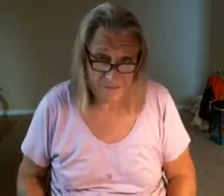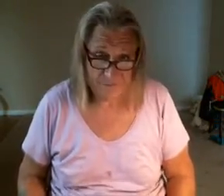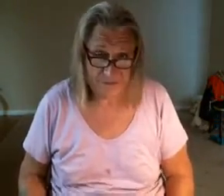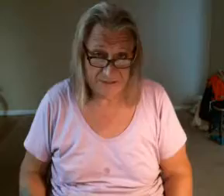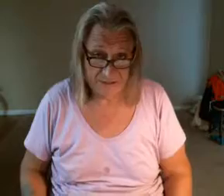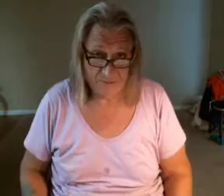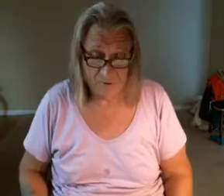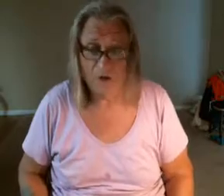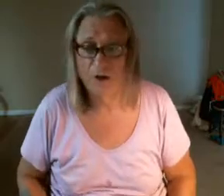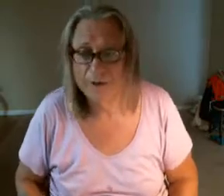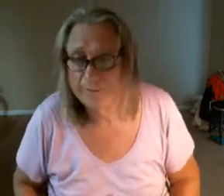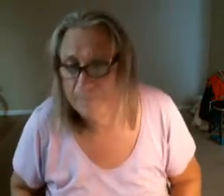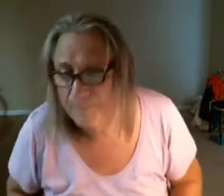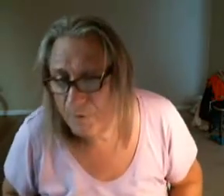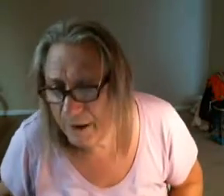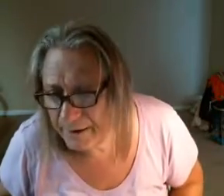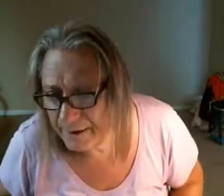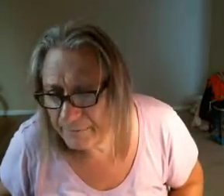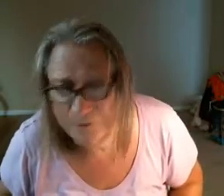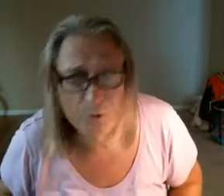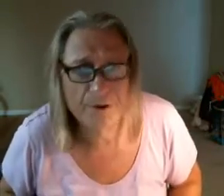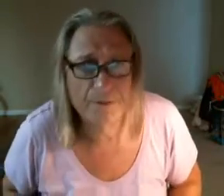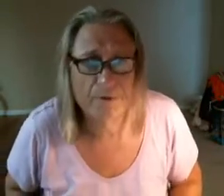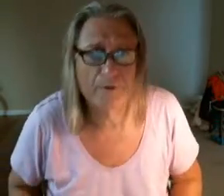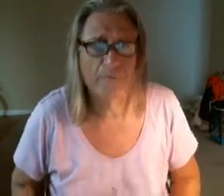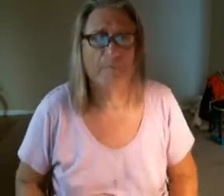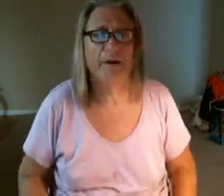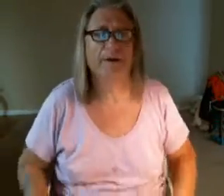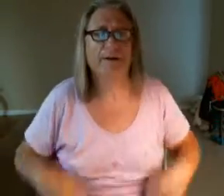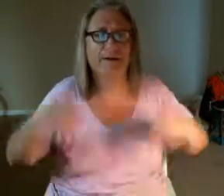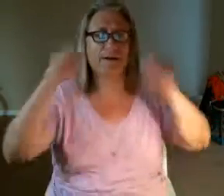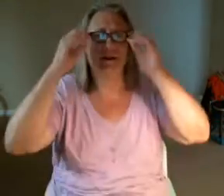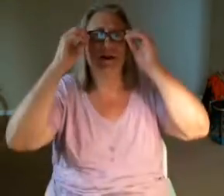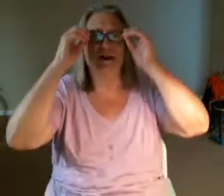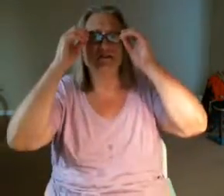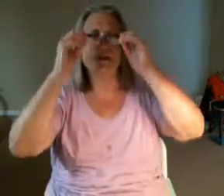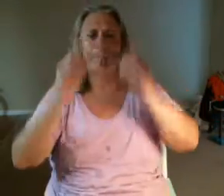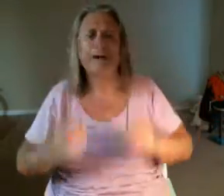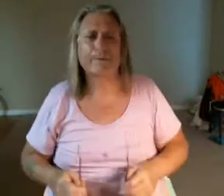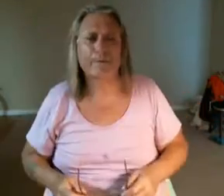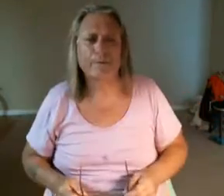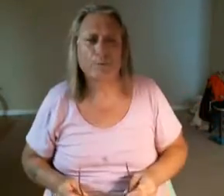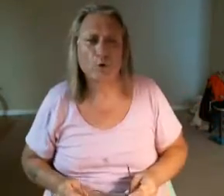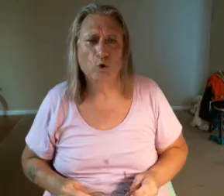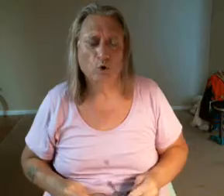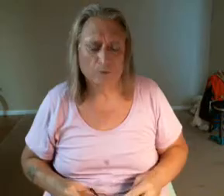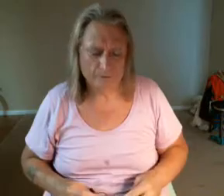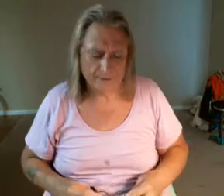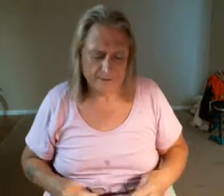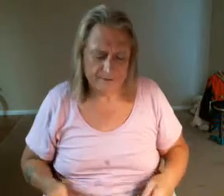p.m. on Friday the 23rd of May. I just got back from the pool and